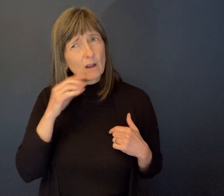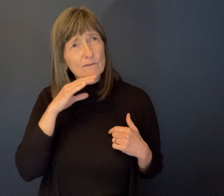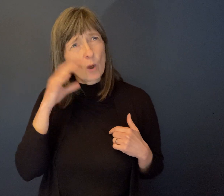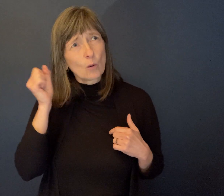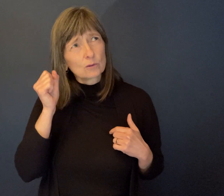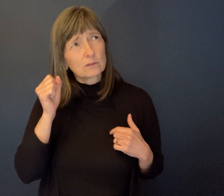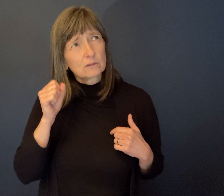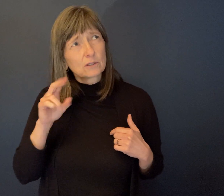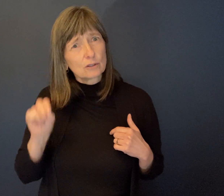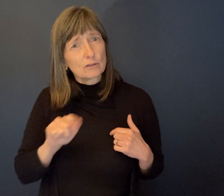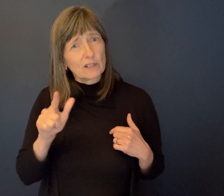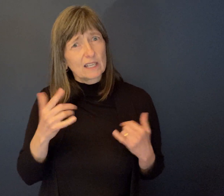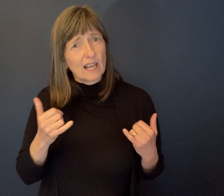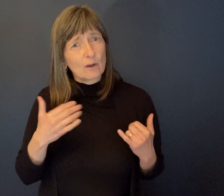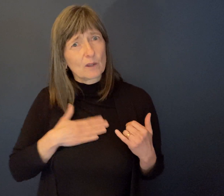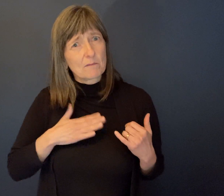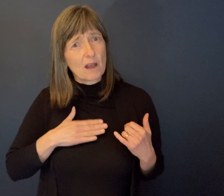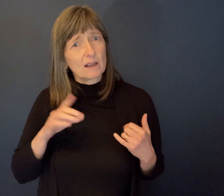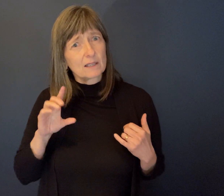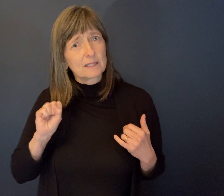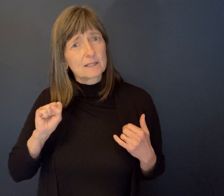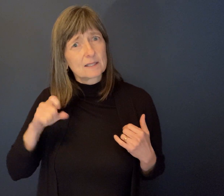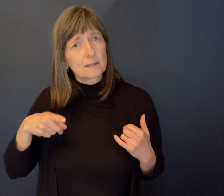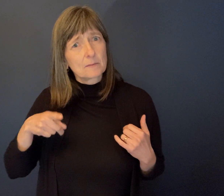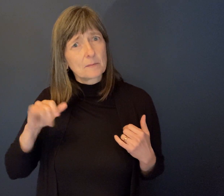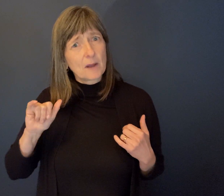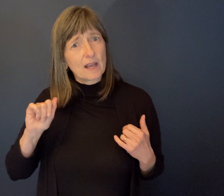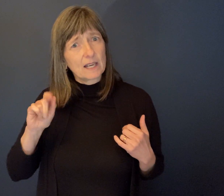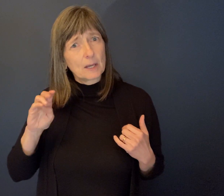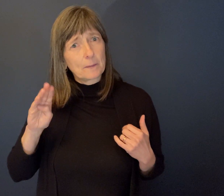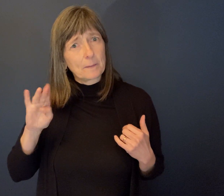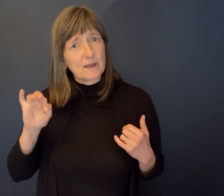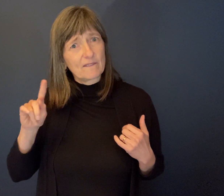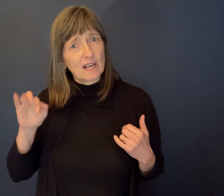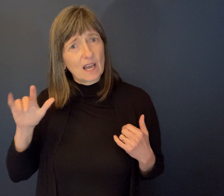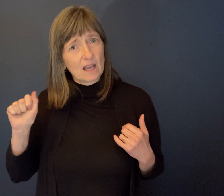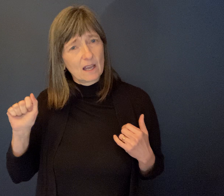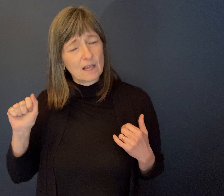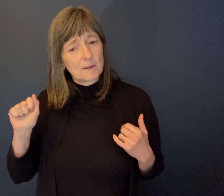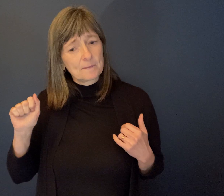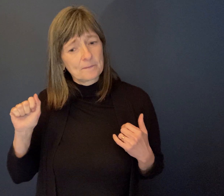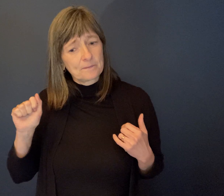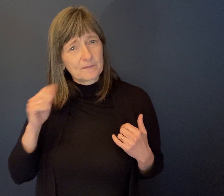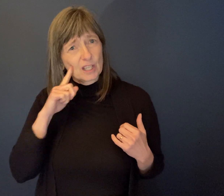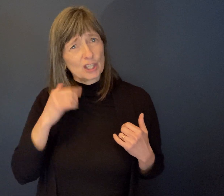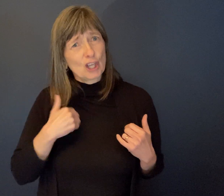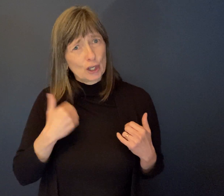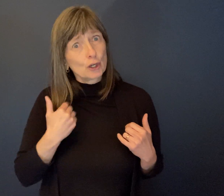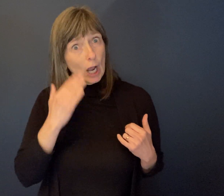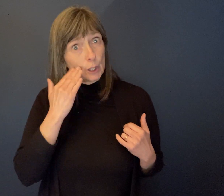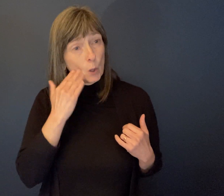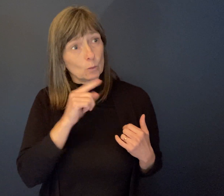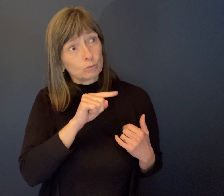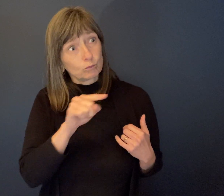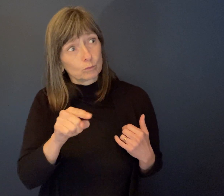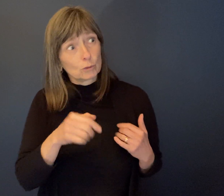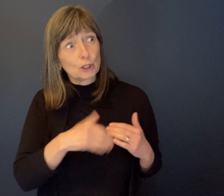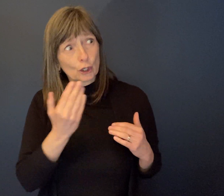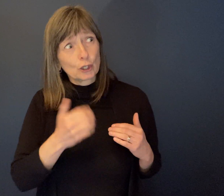has spina bifida, I would think. Uh, yeah, I know a lot of younger people with spina bifida or younger than myself, but I don't know,